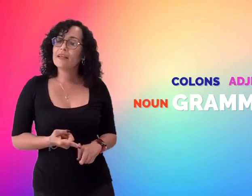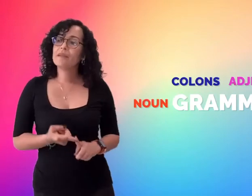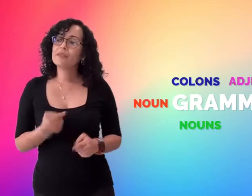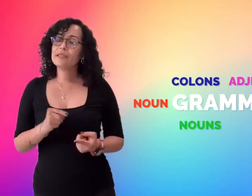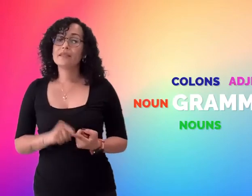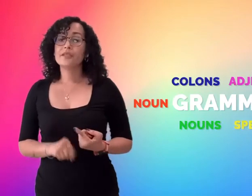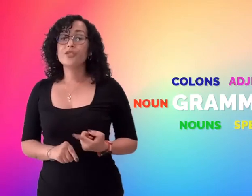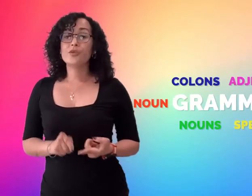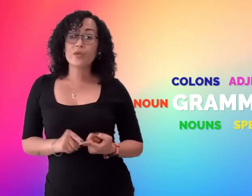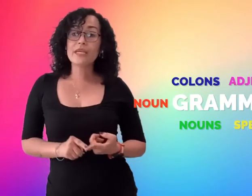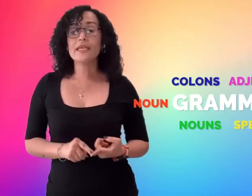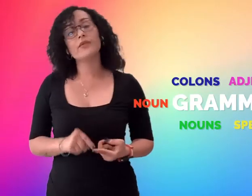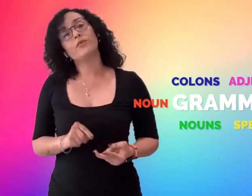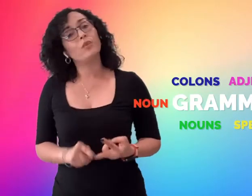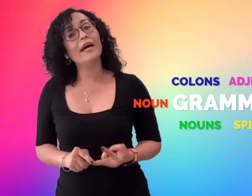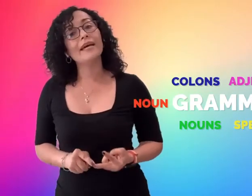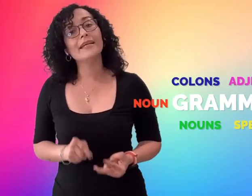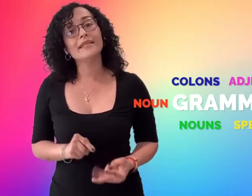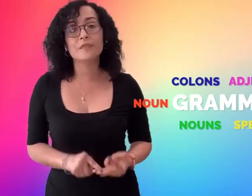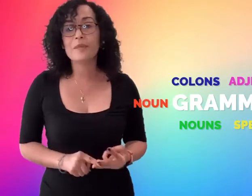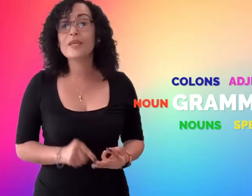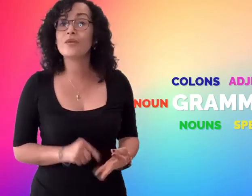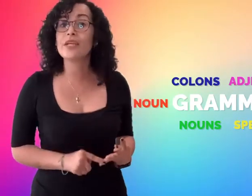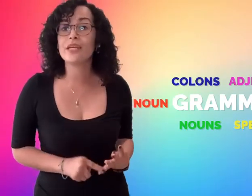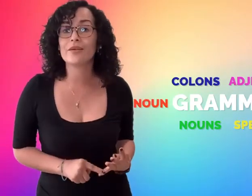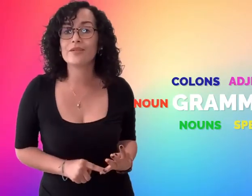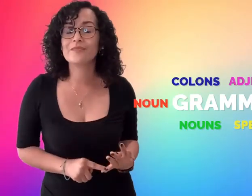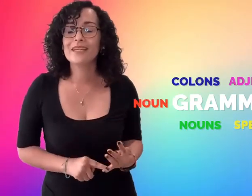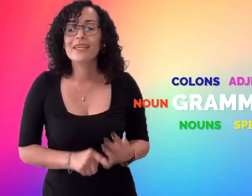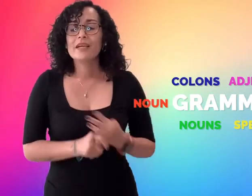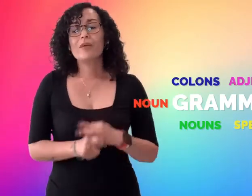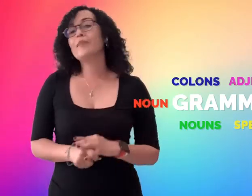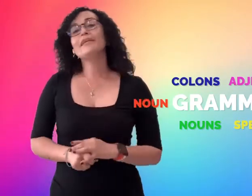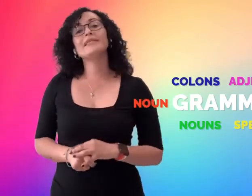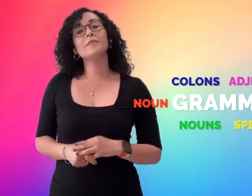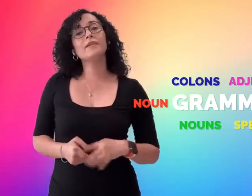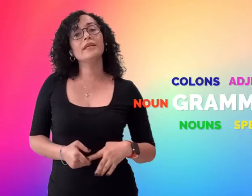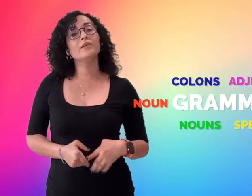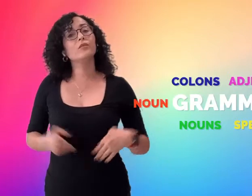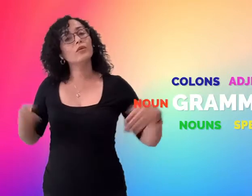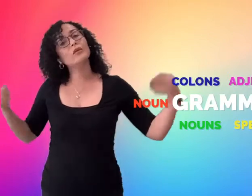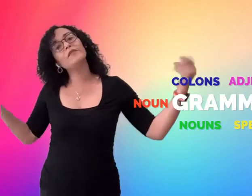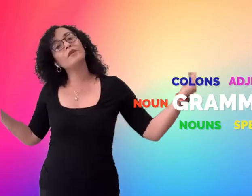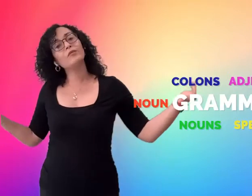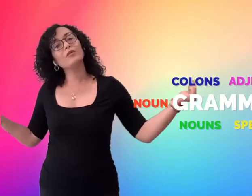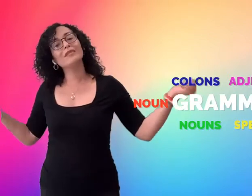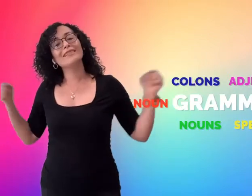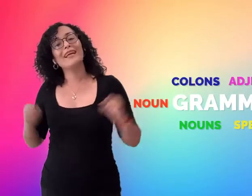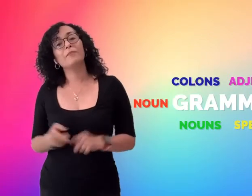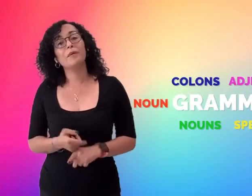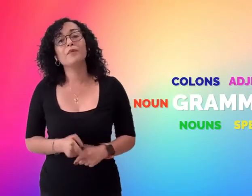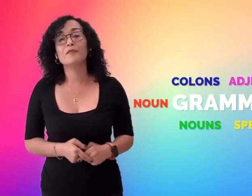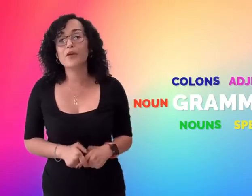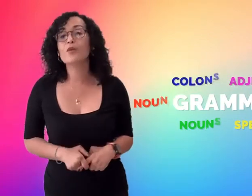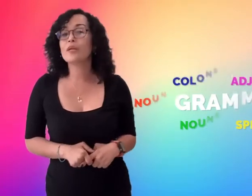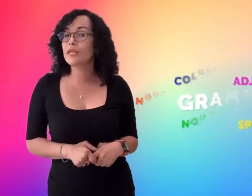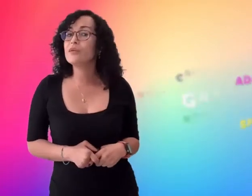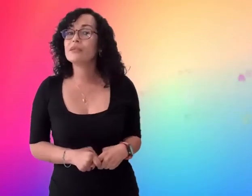in every sentence you read or write speak or hear grammar is simply the world of the rules that people follow when they use a